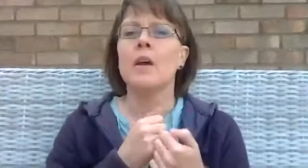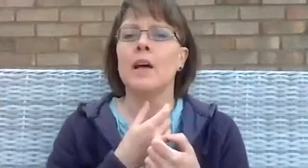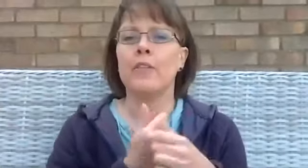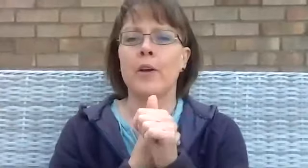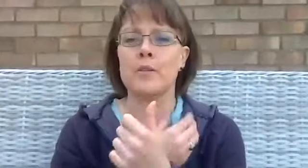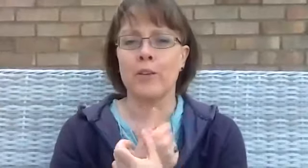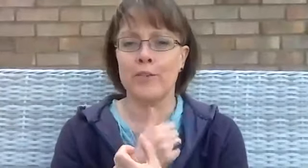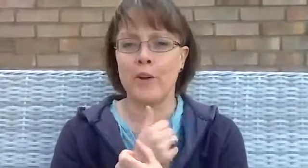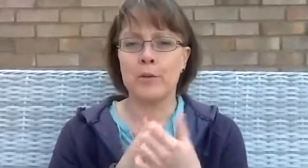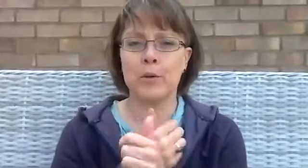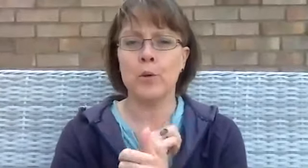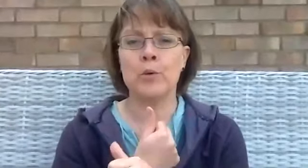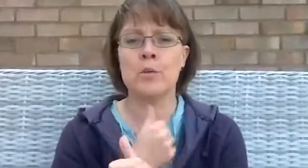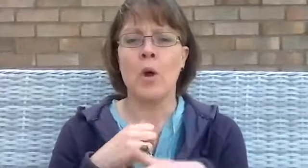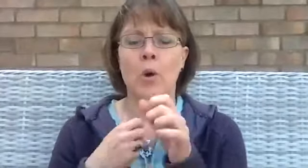focusing on the vocal cords